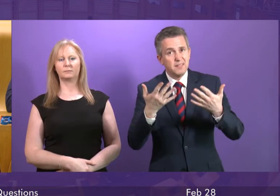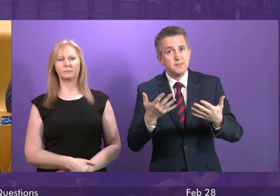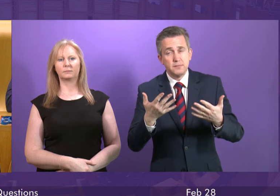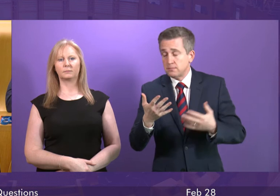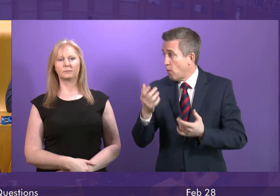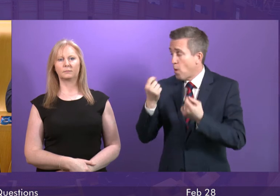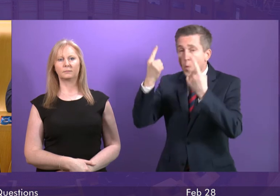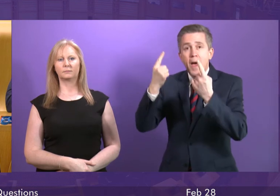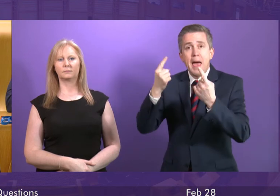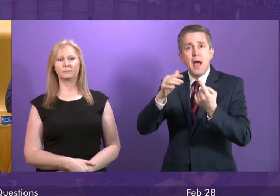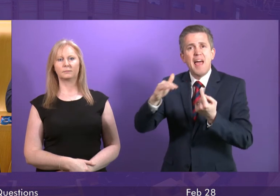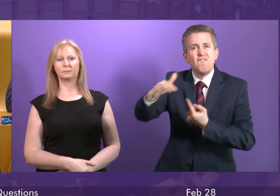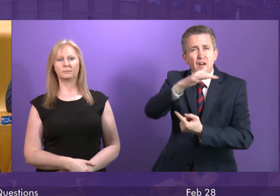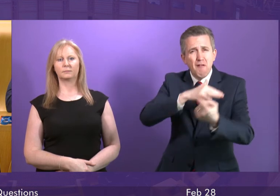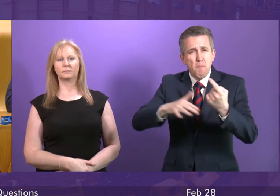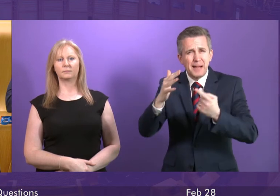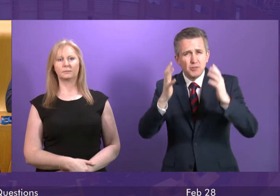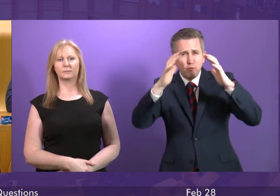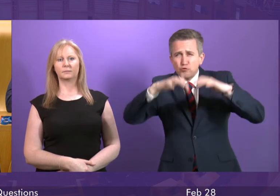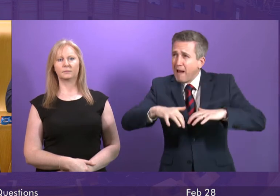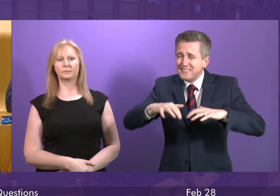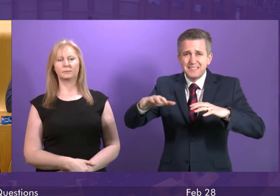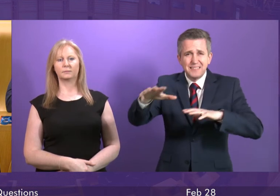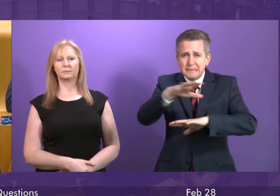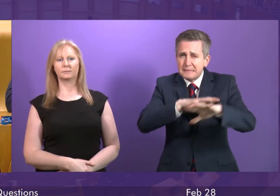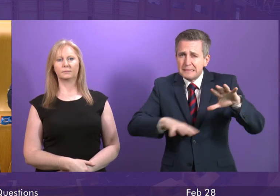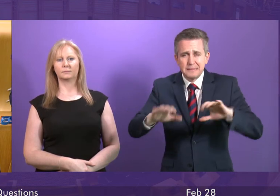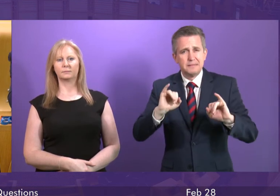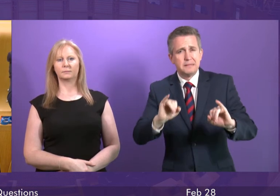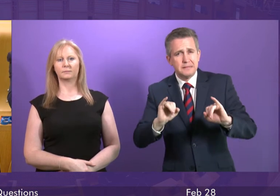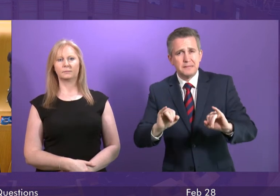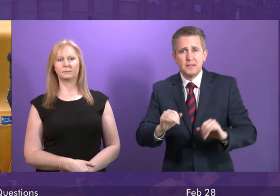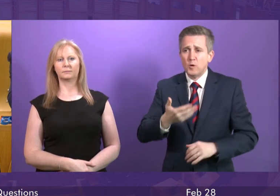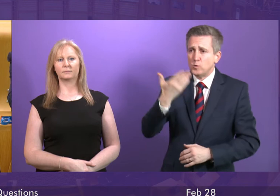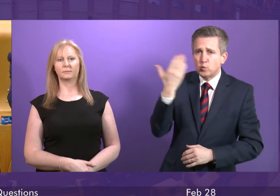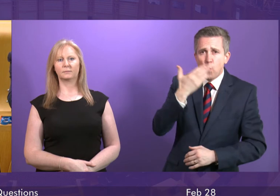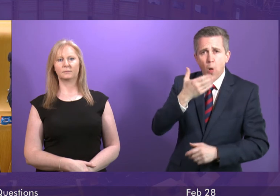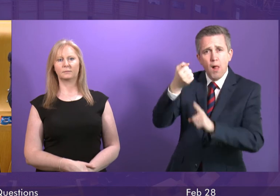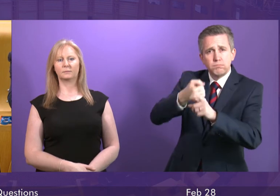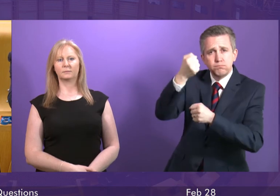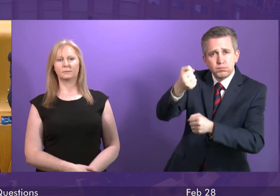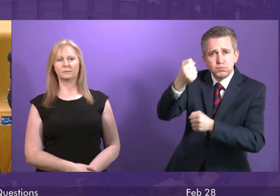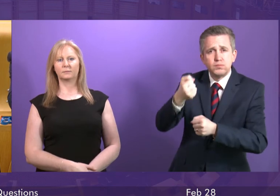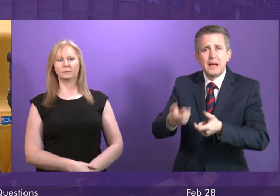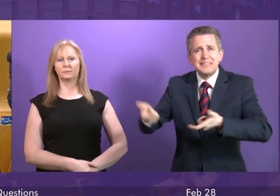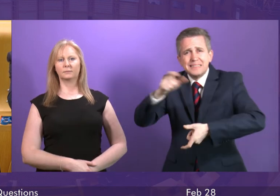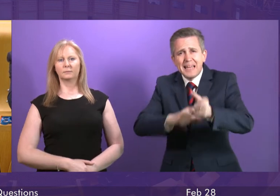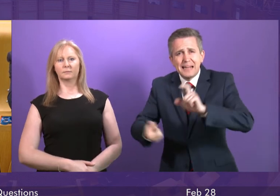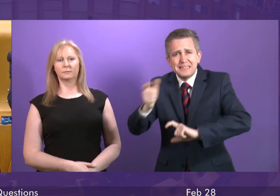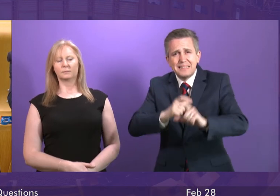environmental crisis and the impatience that people are expressing from school strikes to climate scientists. Nobody has looked at the